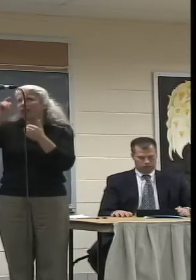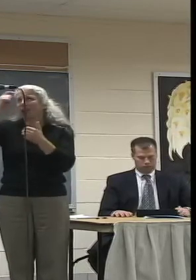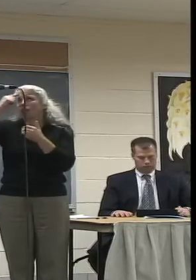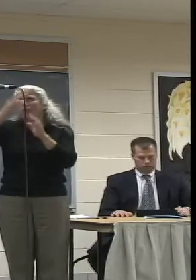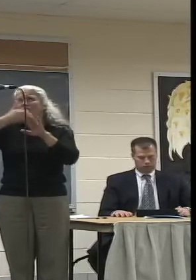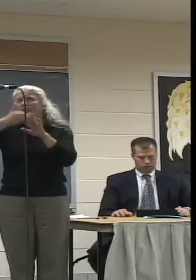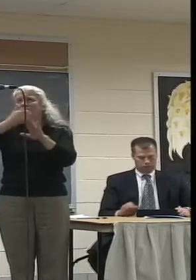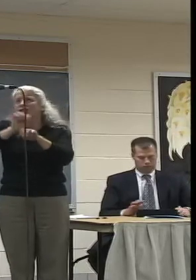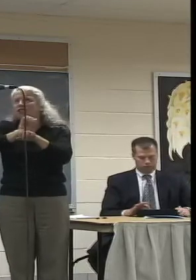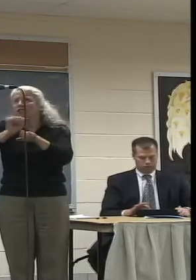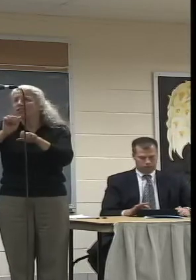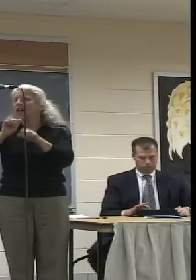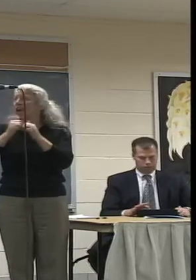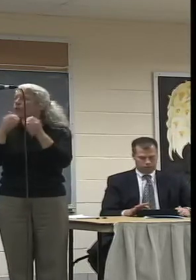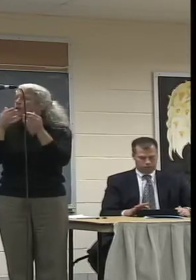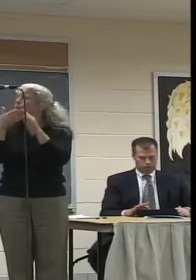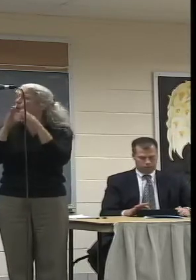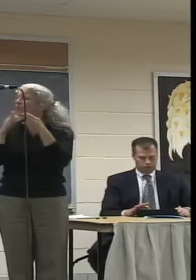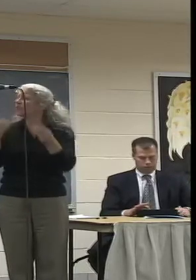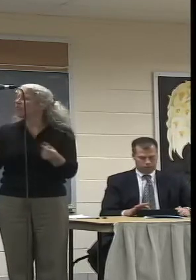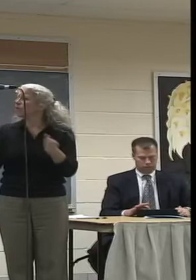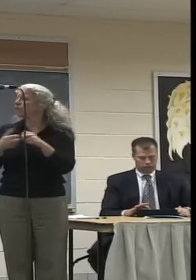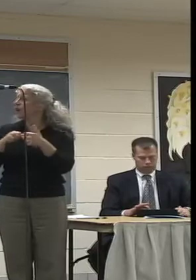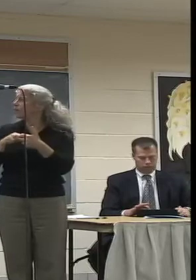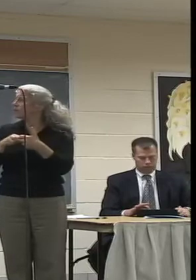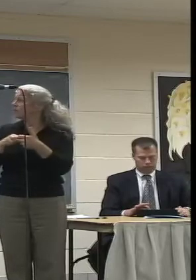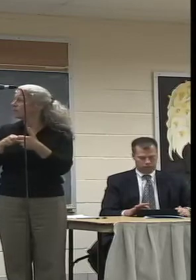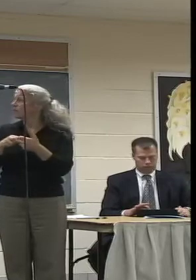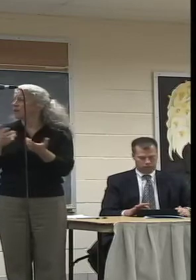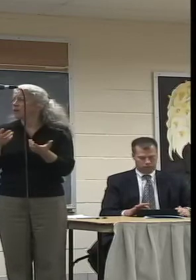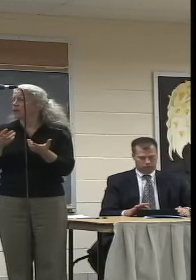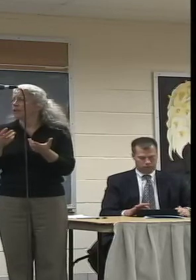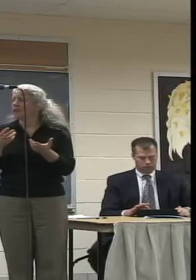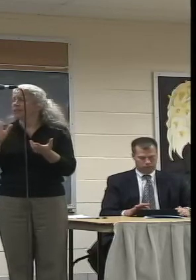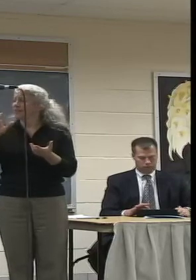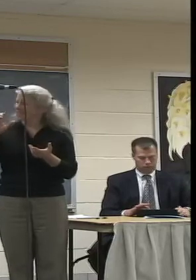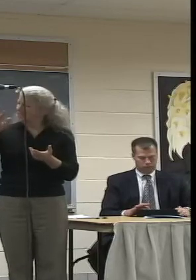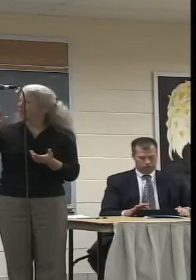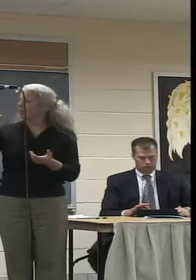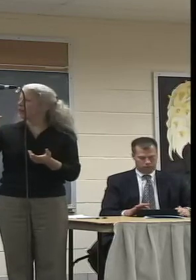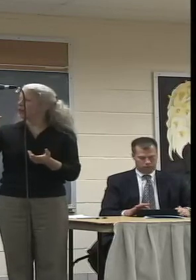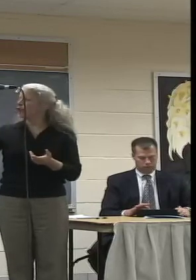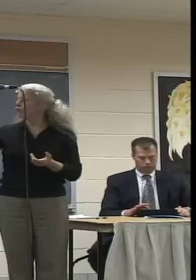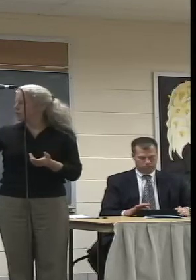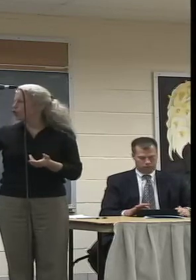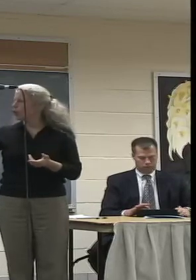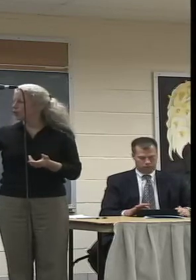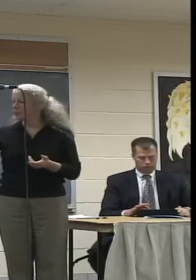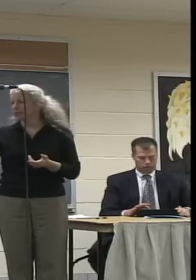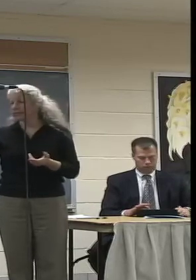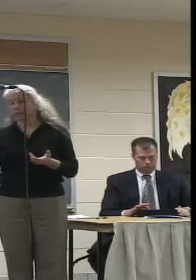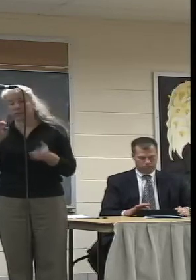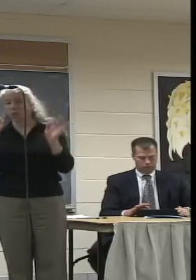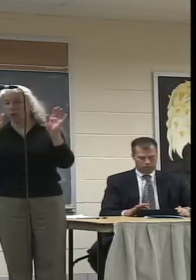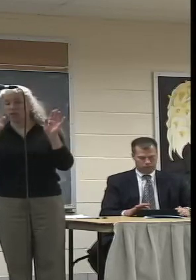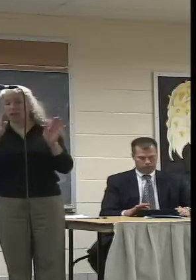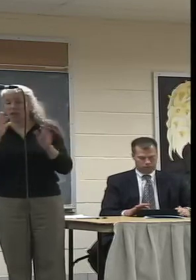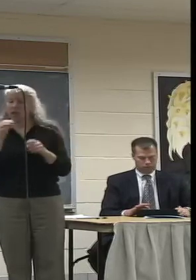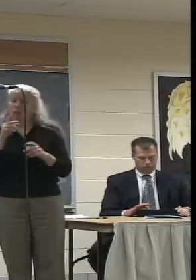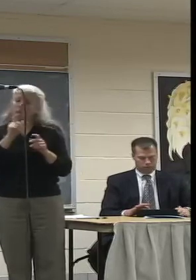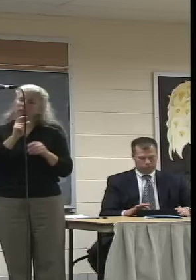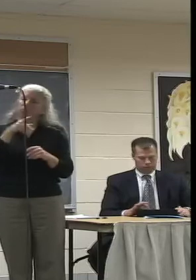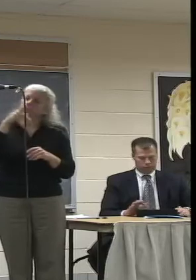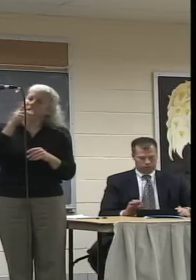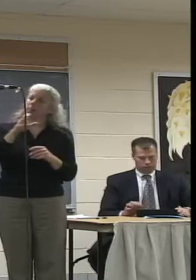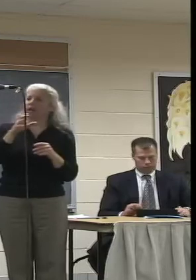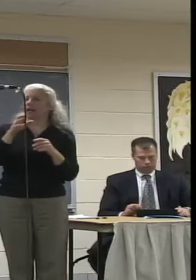It's how communities solve their problems without fist fights. Civil recourse is wonderful and public access to the media is one of the ways